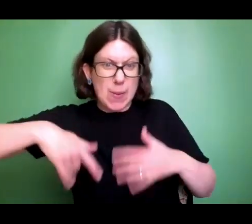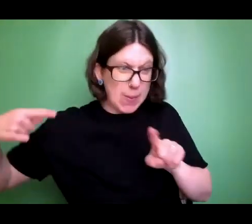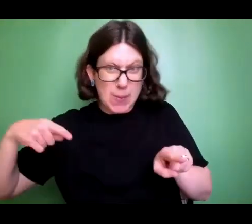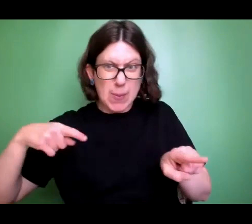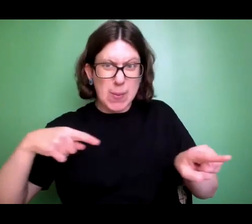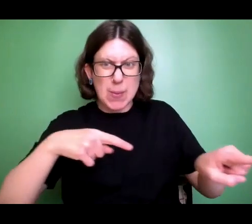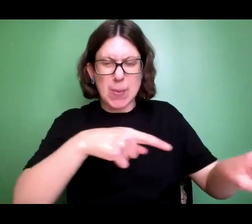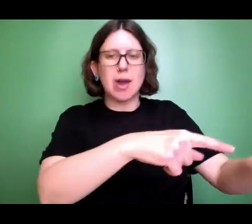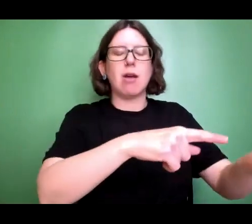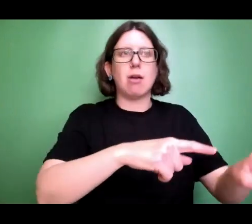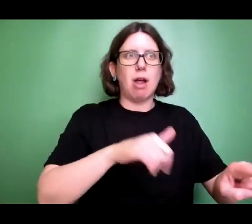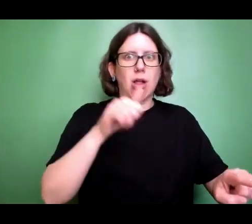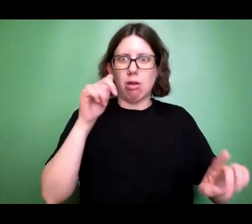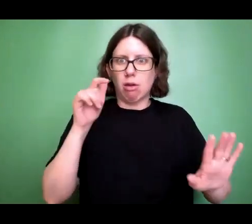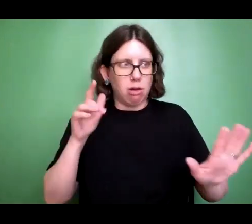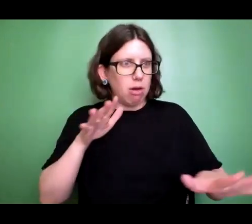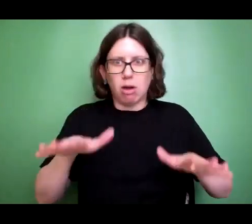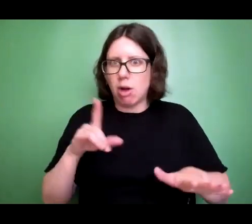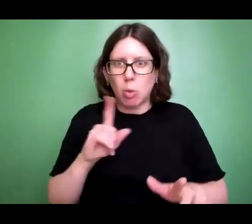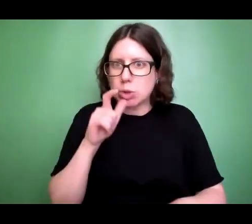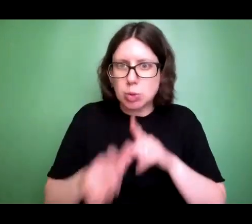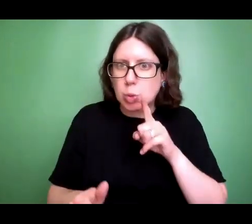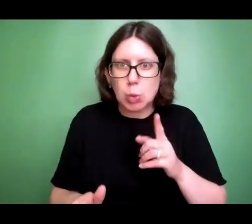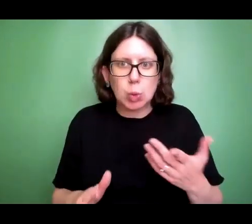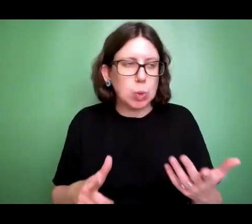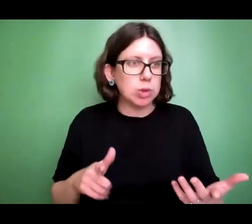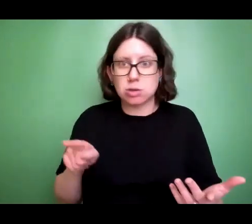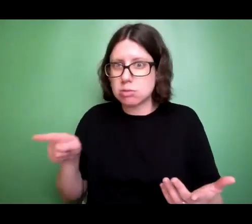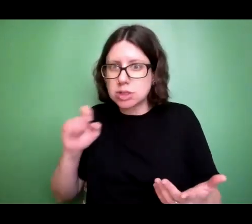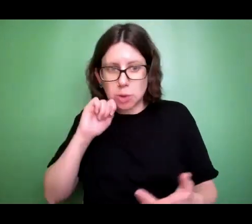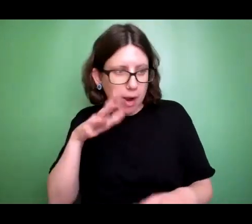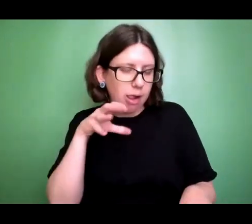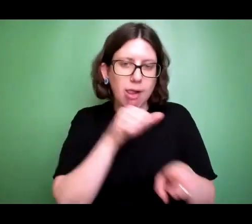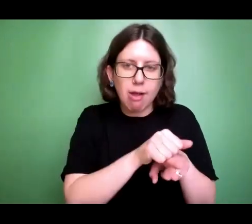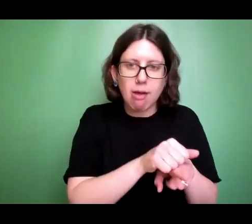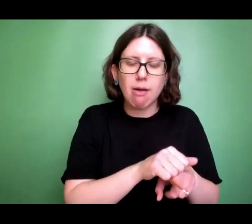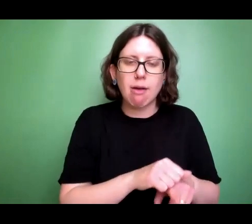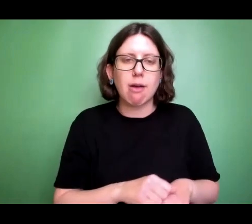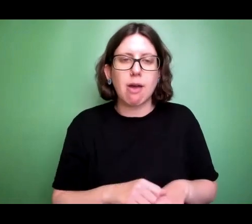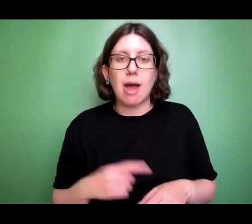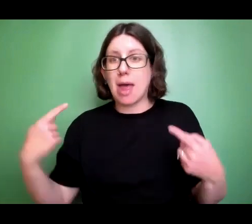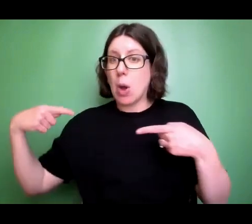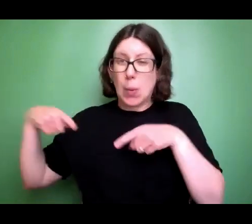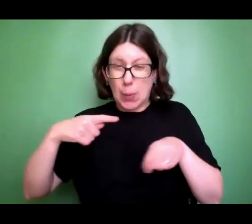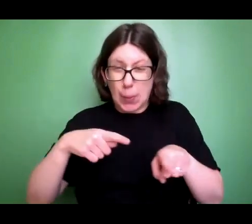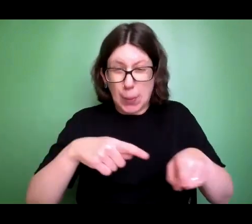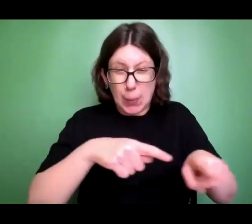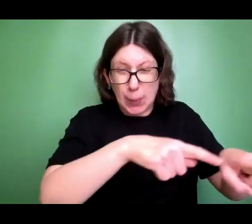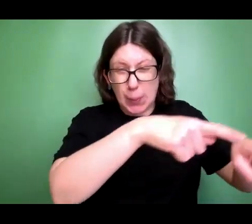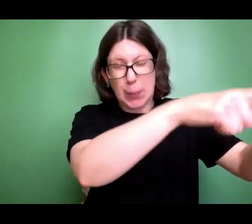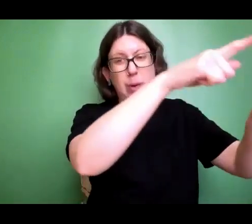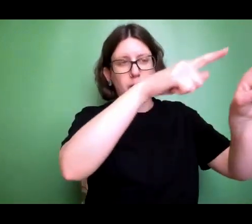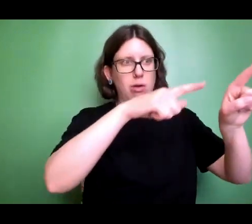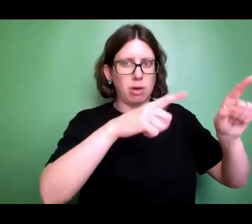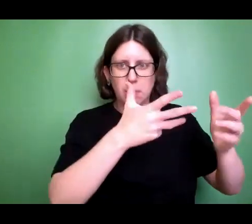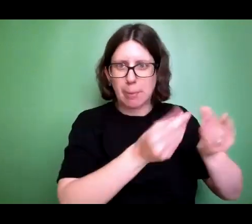I thought, I think she's actually going to grab her. What am I going to do if she grabs this squirrel? But then they go so far into the park that I lost sight of them.